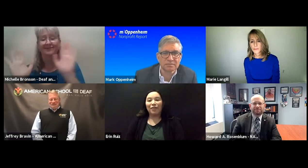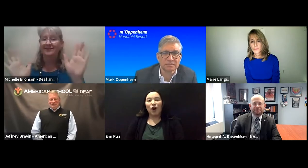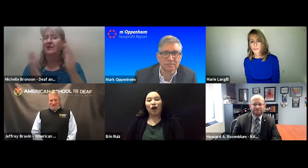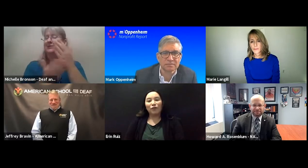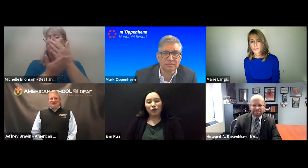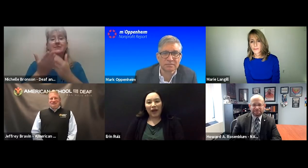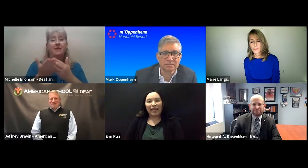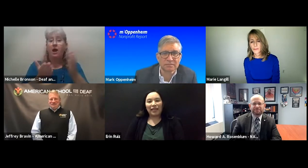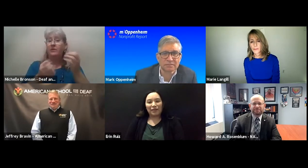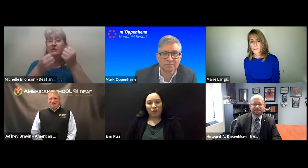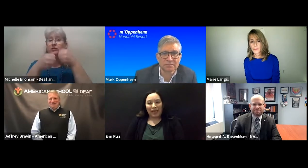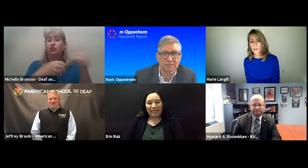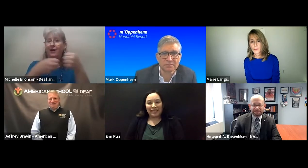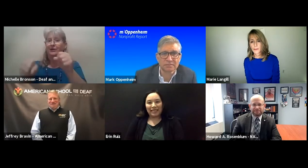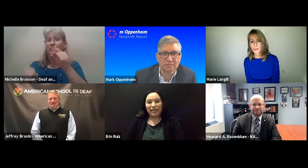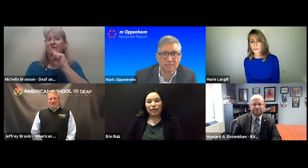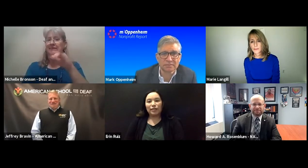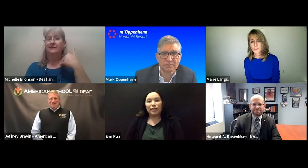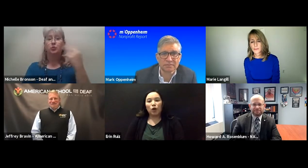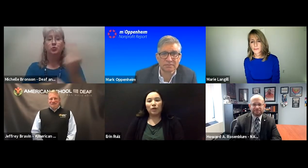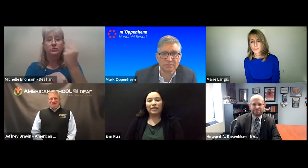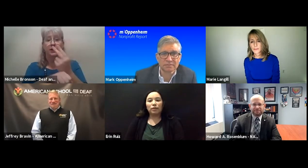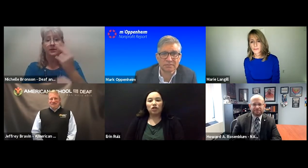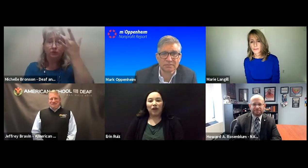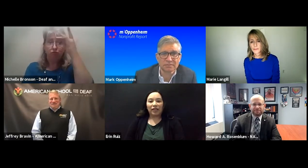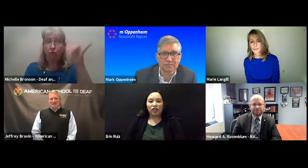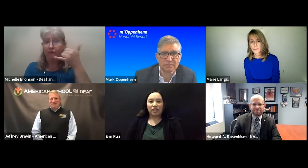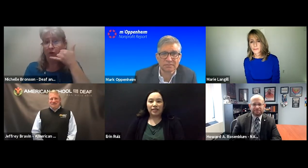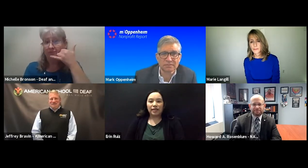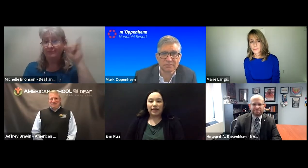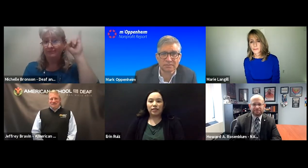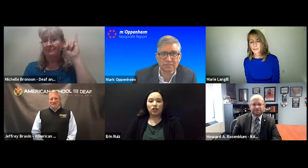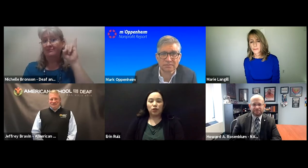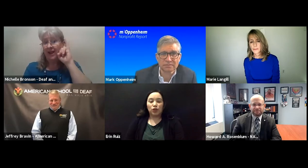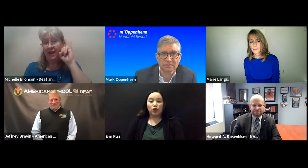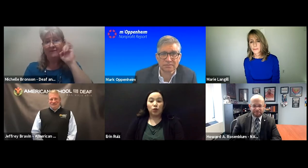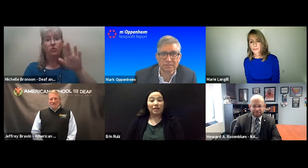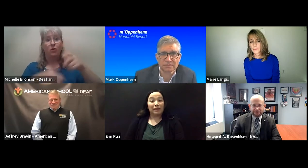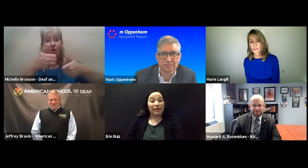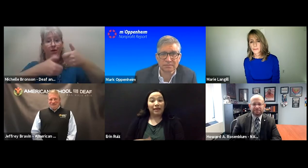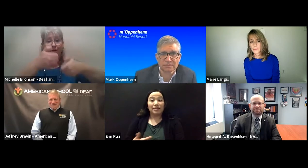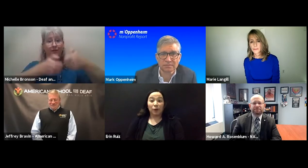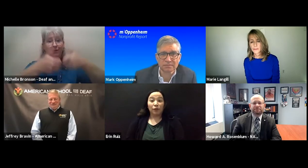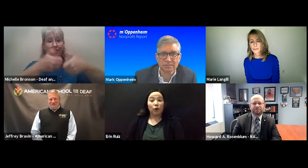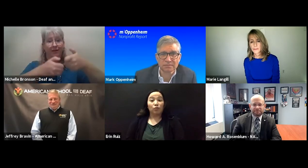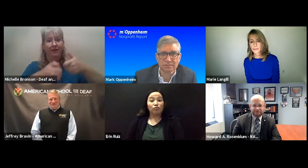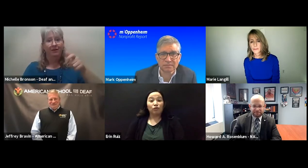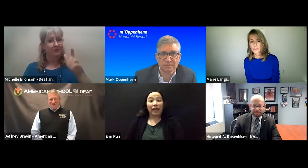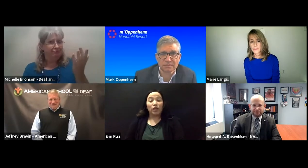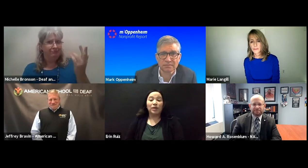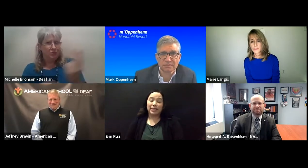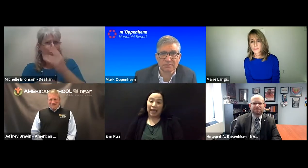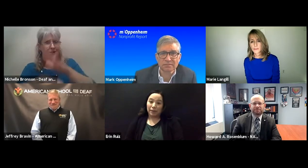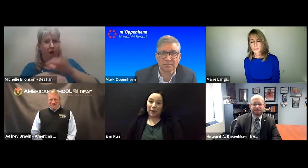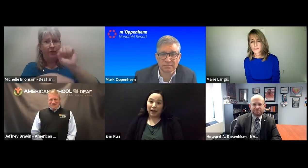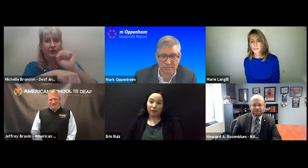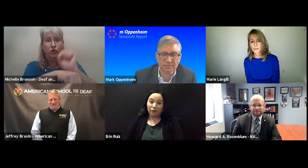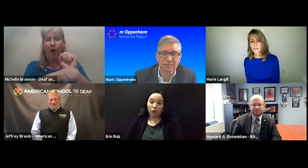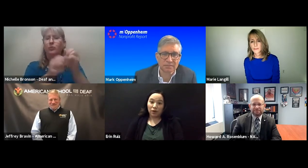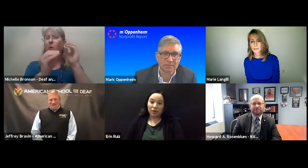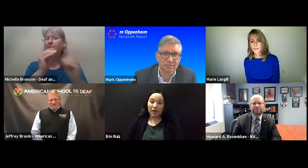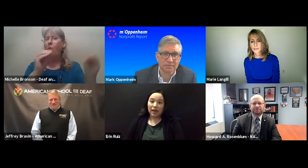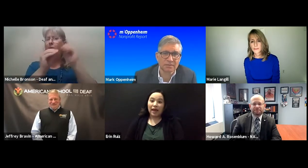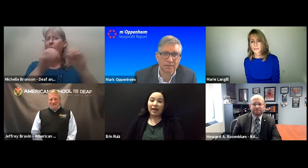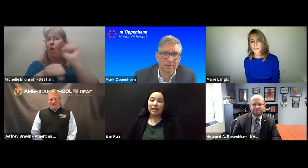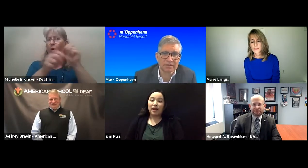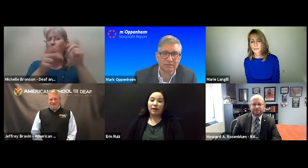And there are a variety of ways. So some strategies is to use the smartphone, right? You can type back and